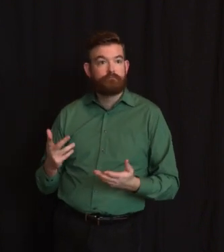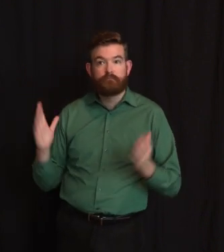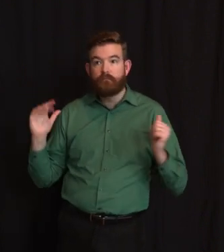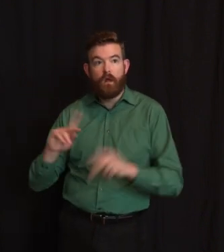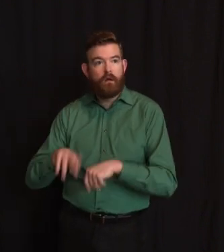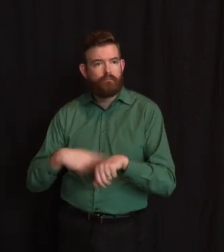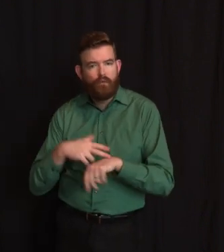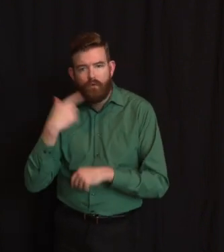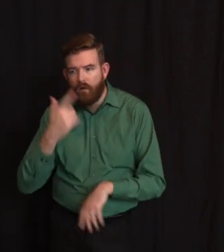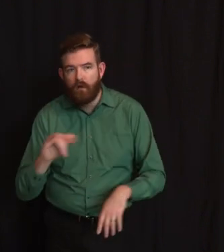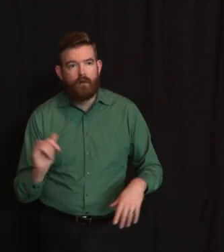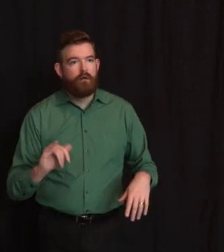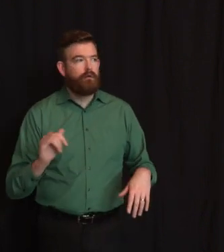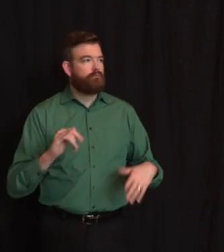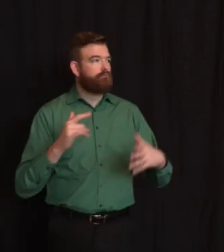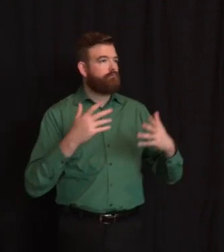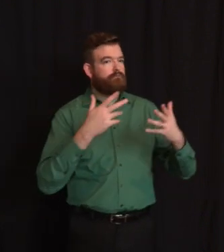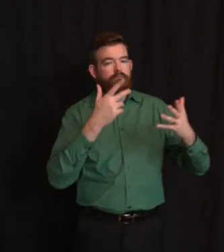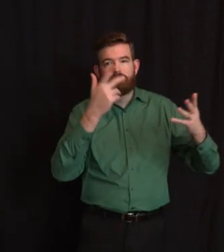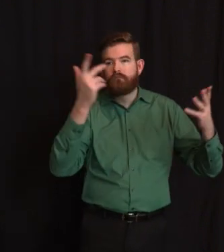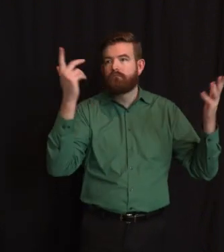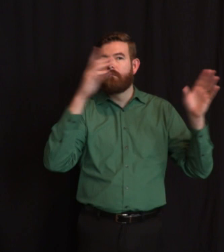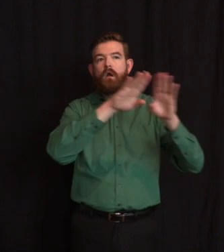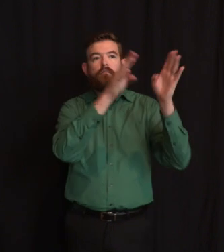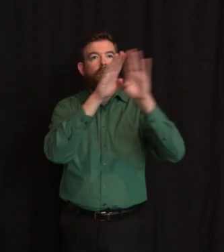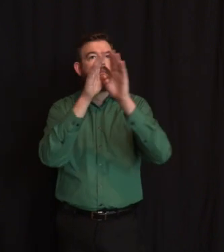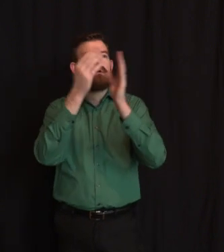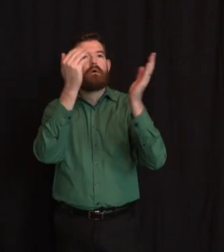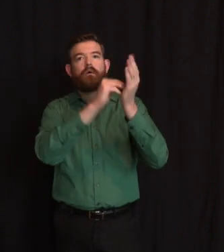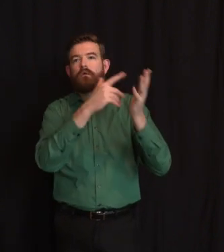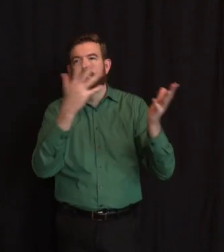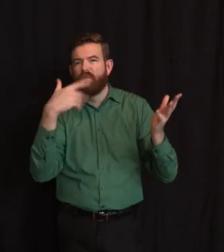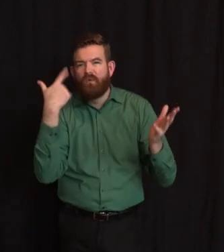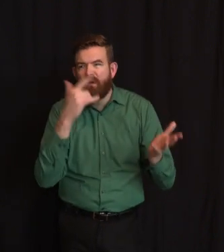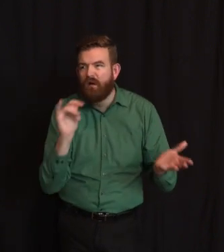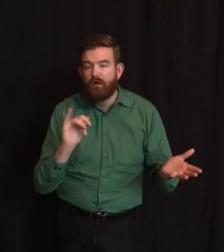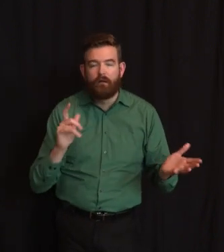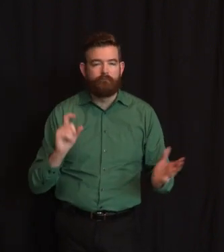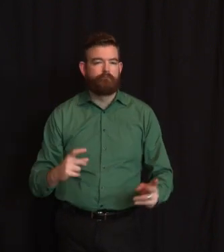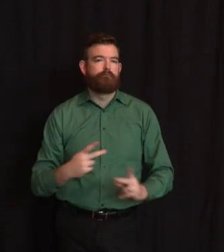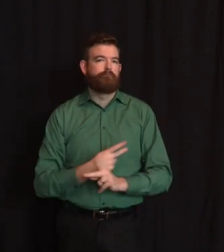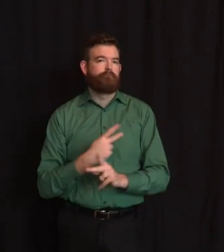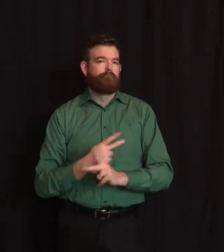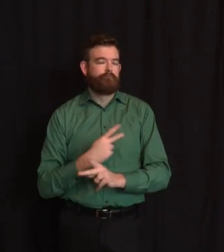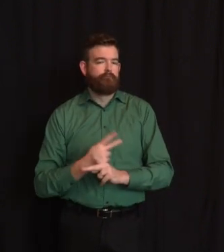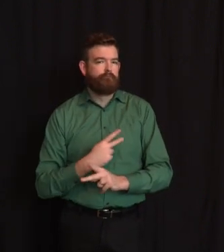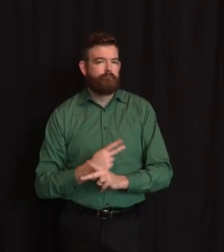I thought it was a good discussion. The one thing that we would have recoiled on would have been, you must do this by this date